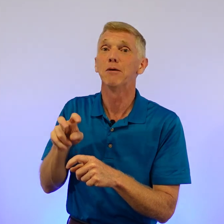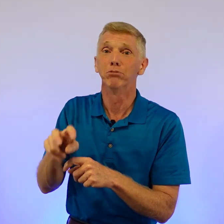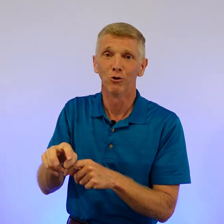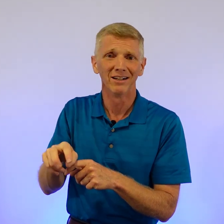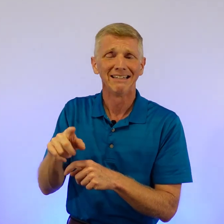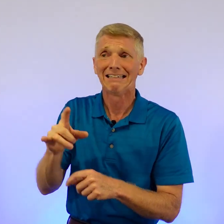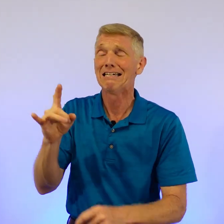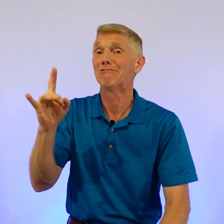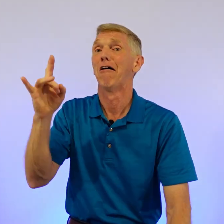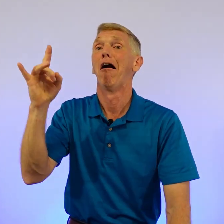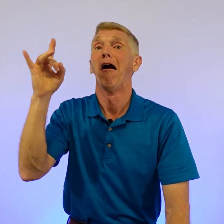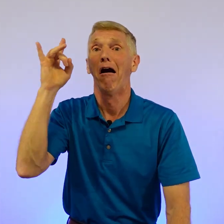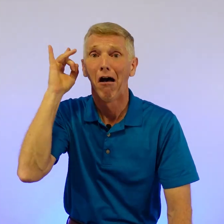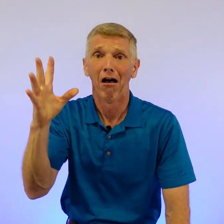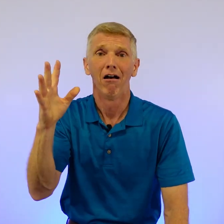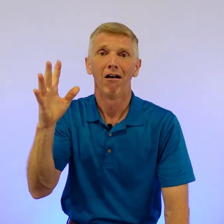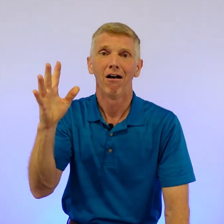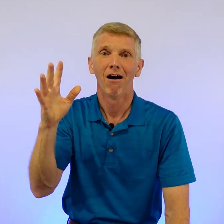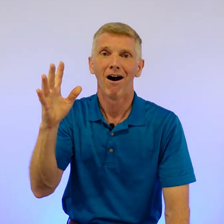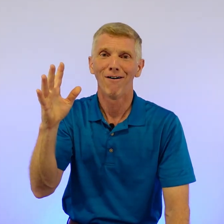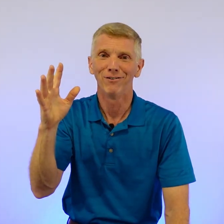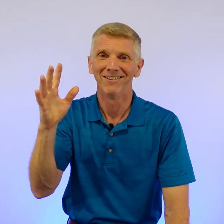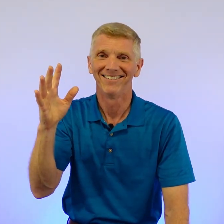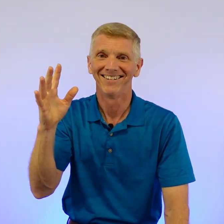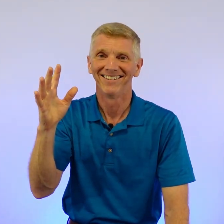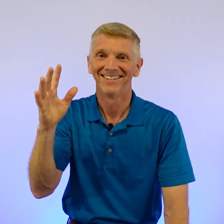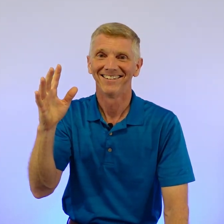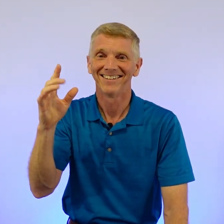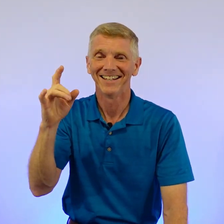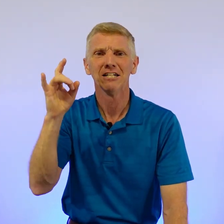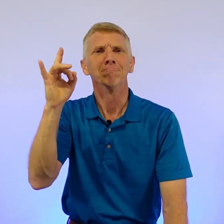He blew it. He's awful. Get it?